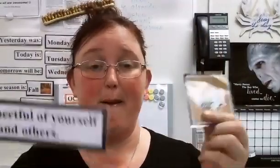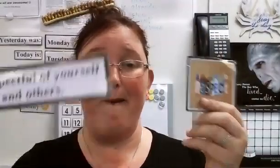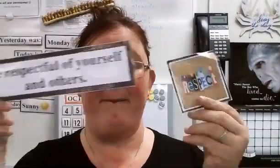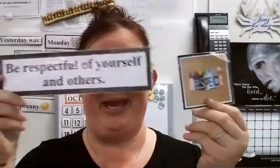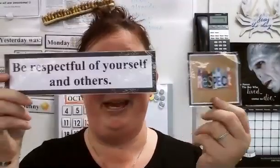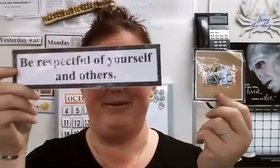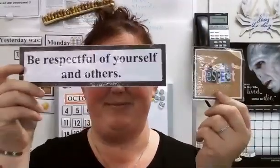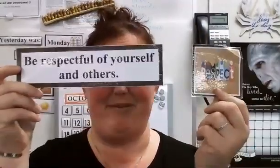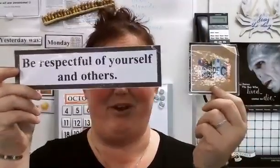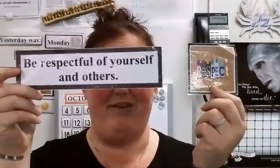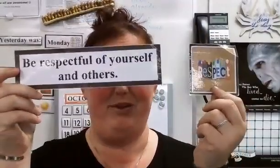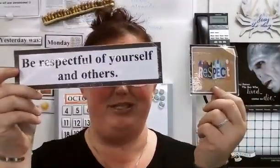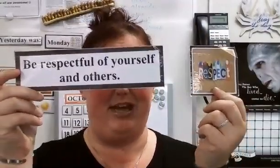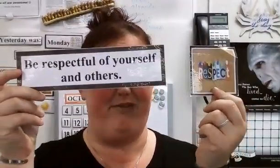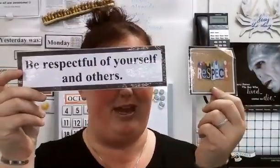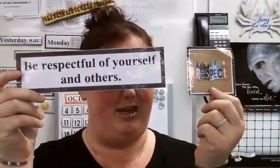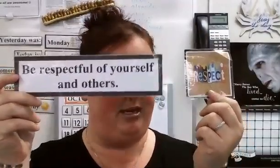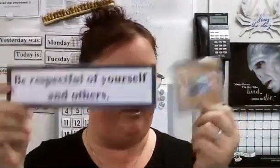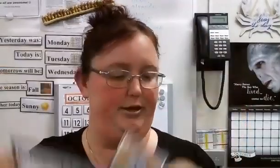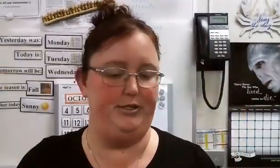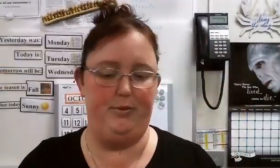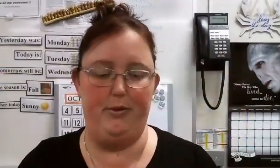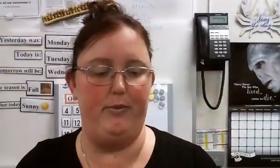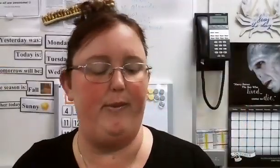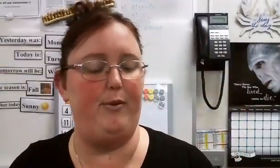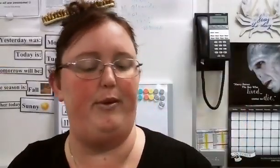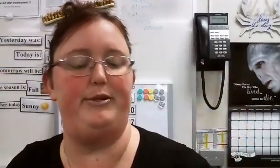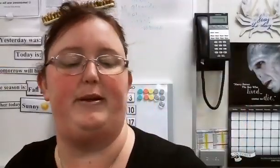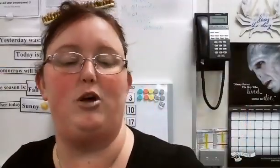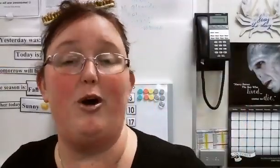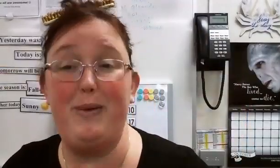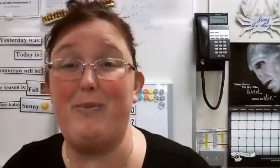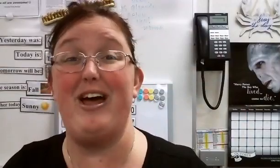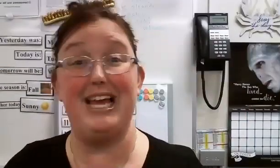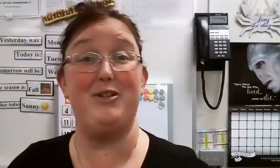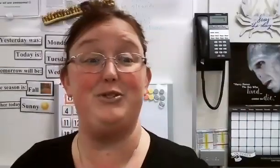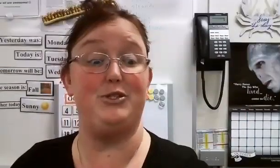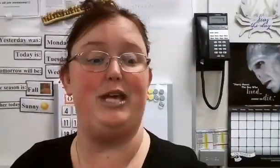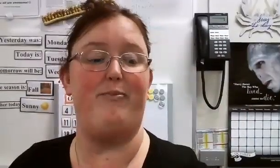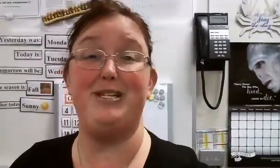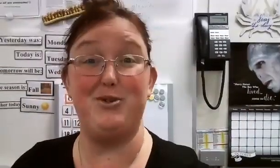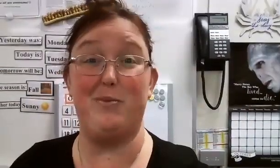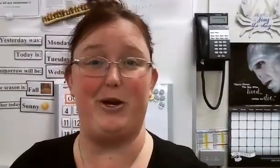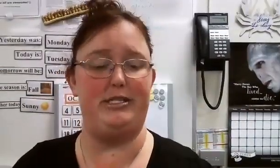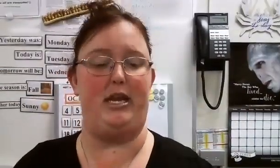Be respectful of yourself and others. Remember, we respect all people, and that includes yourself, because you are a person.